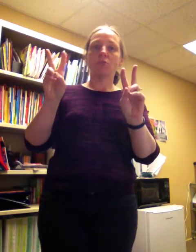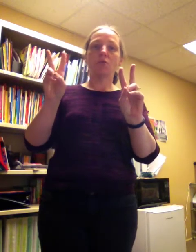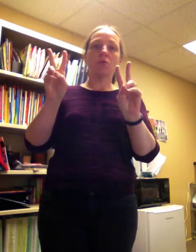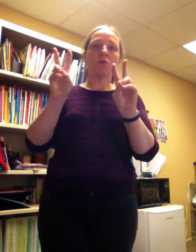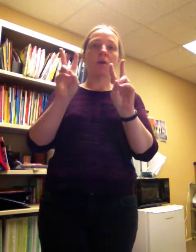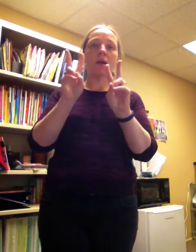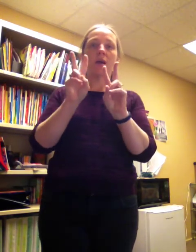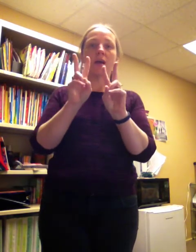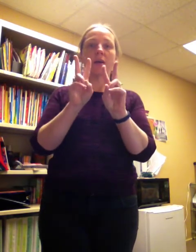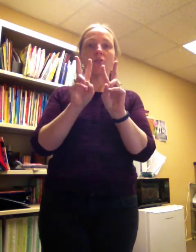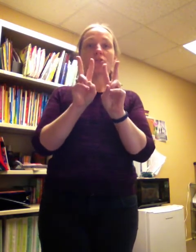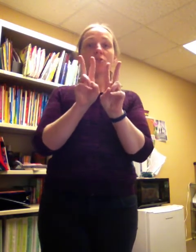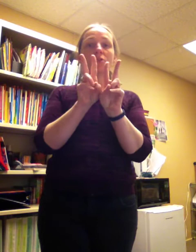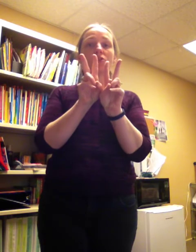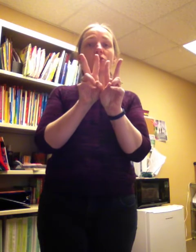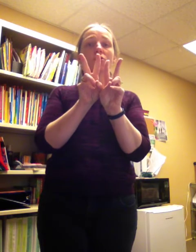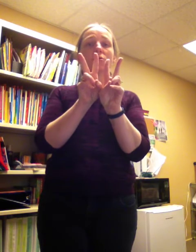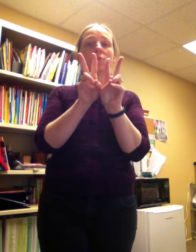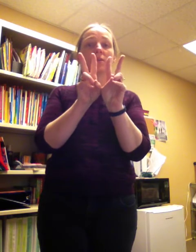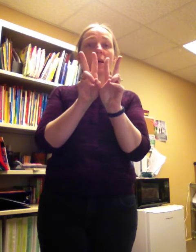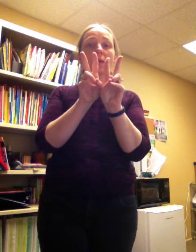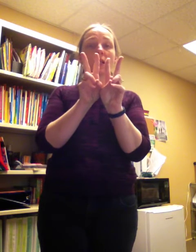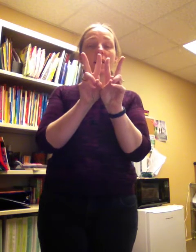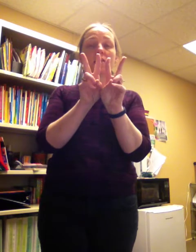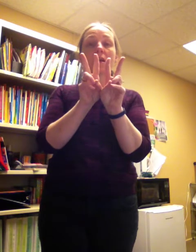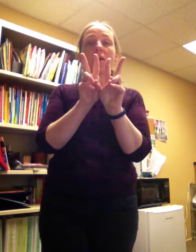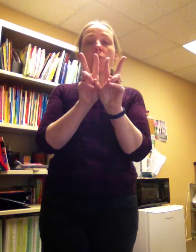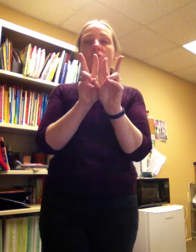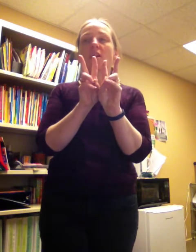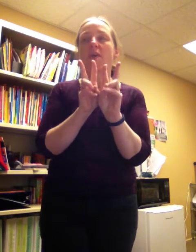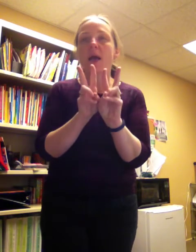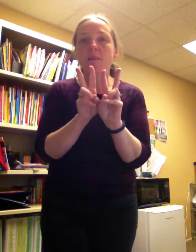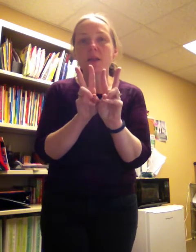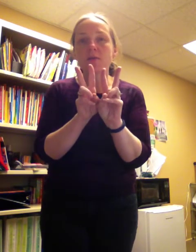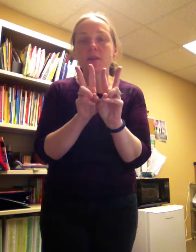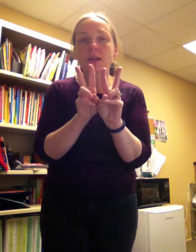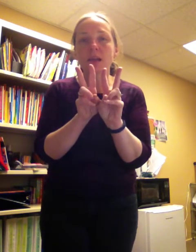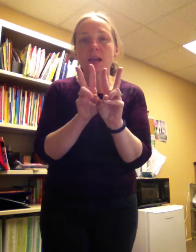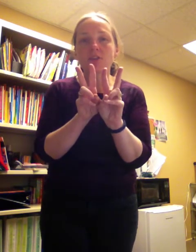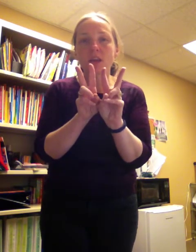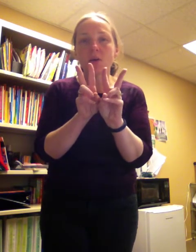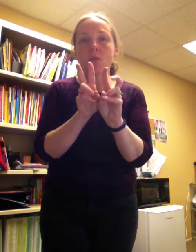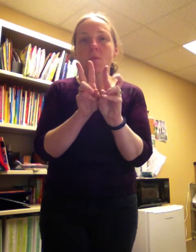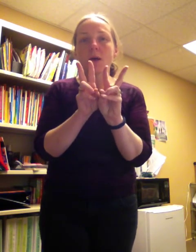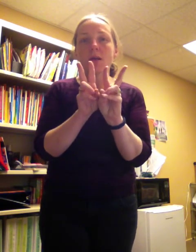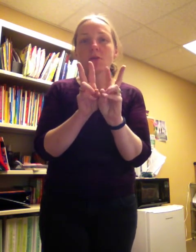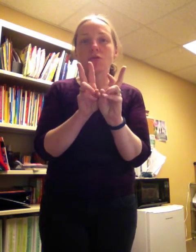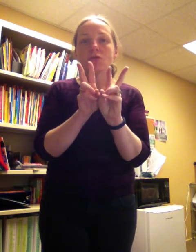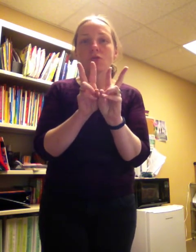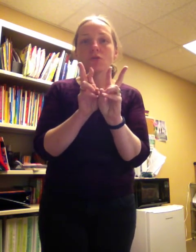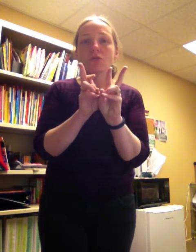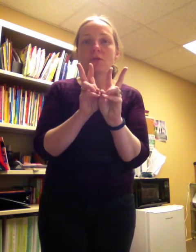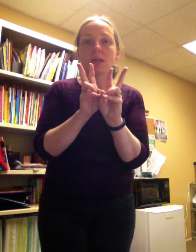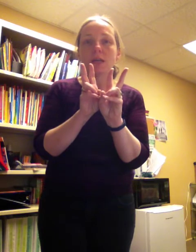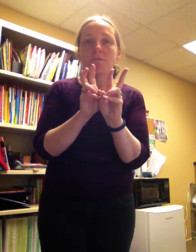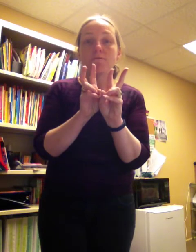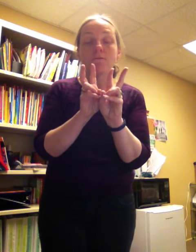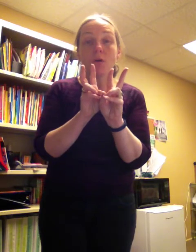more, and two and two, we're doubling it. We should have how many gorillas in our cage now? One, two, three, four